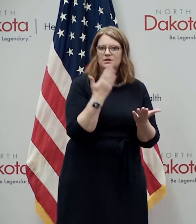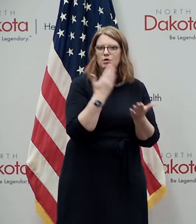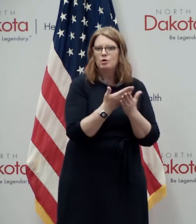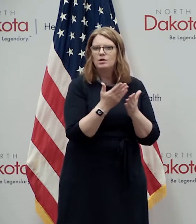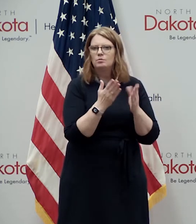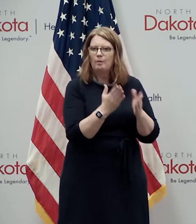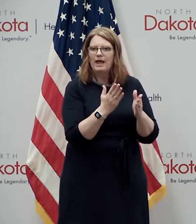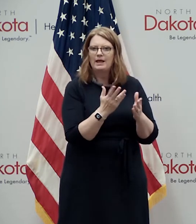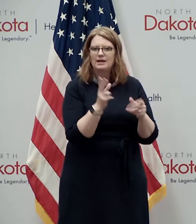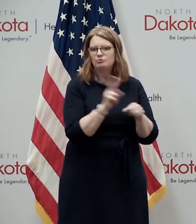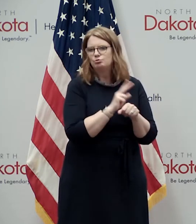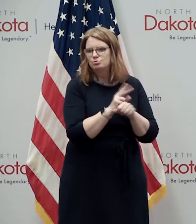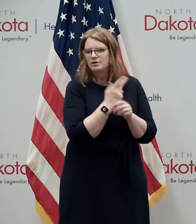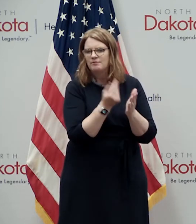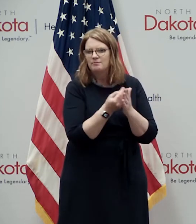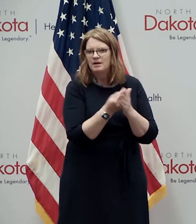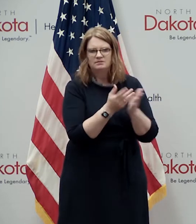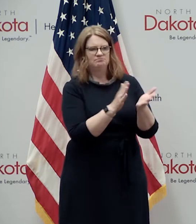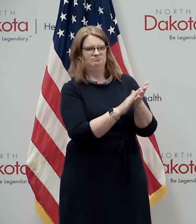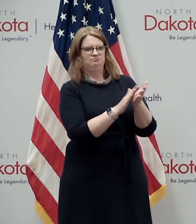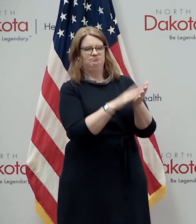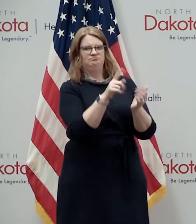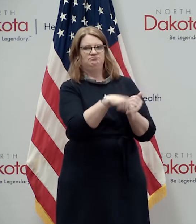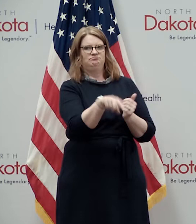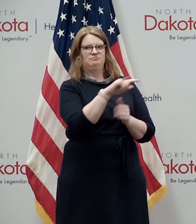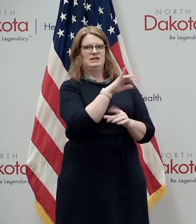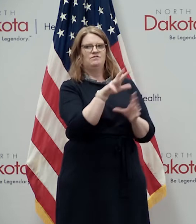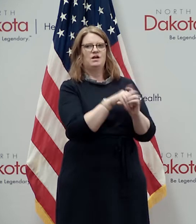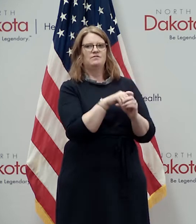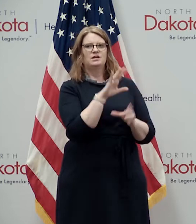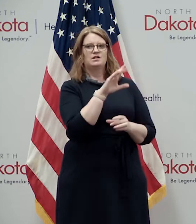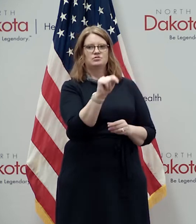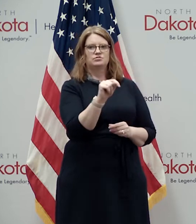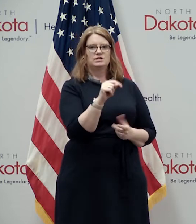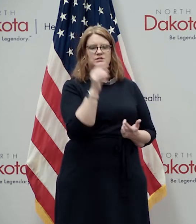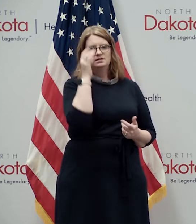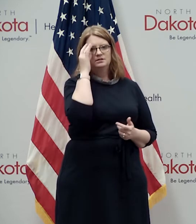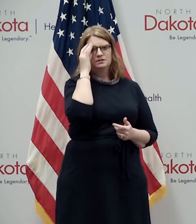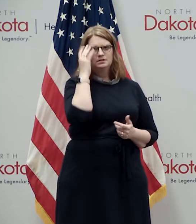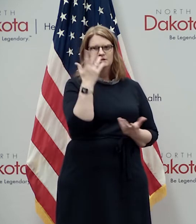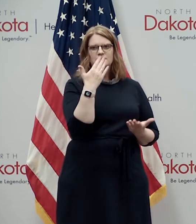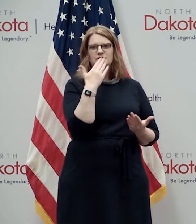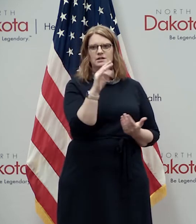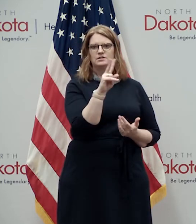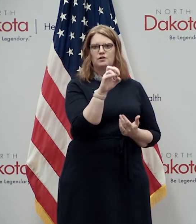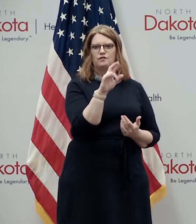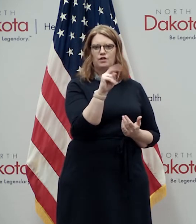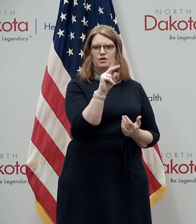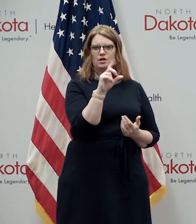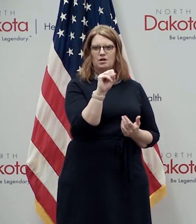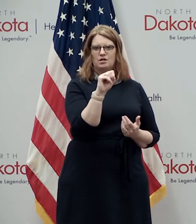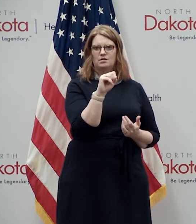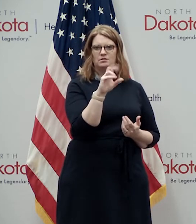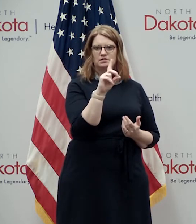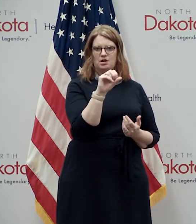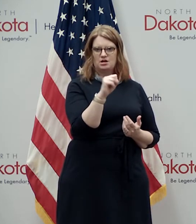you know kudos to the to everybody that's involved in contact tracing so shout out to uh verne dawson and that whole crew